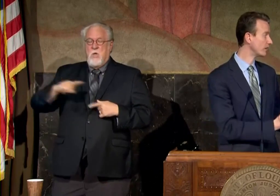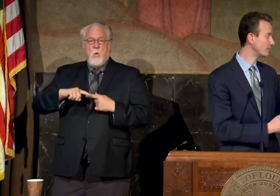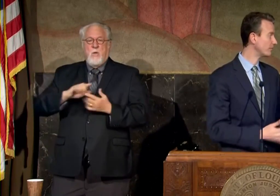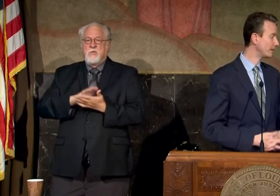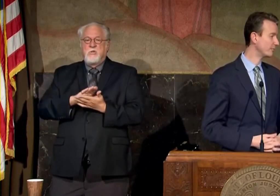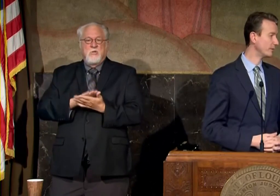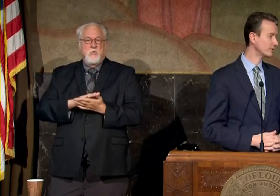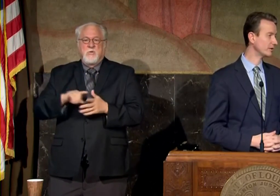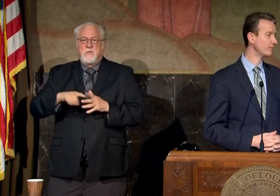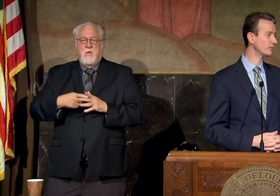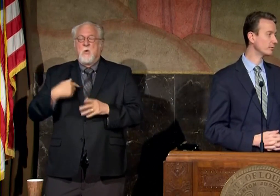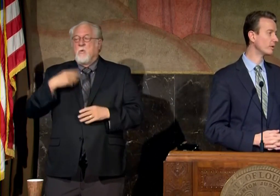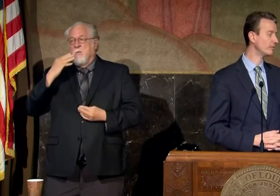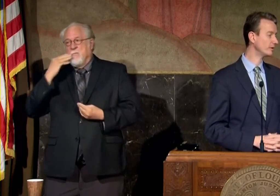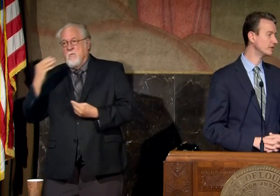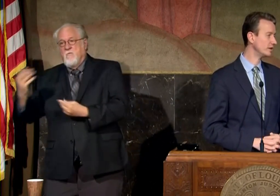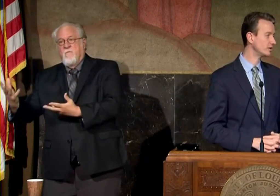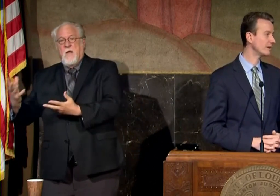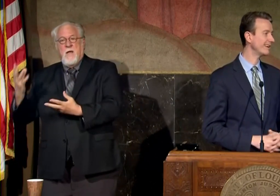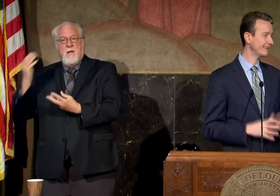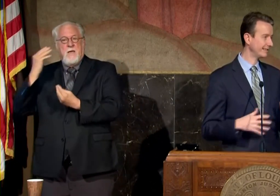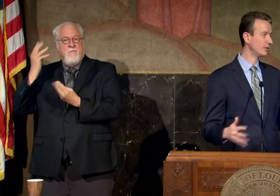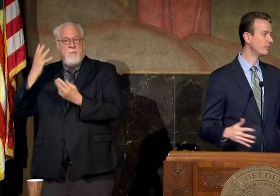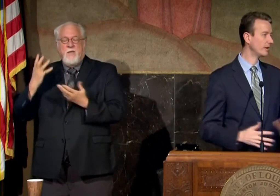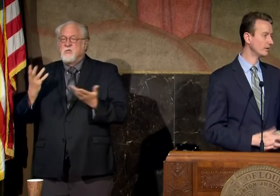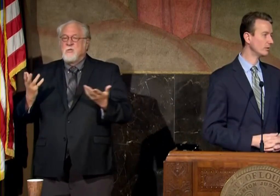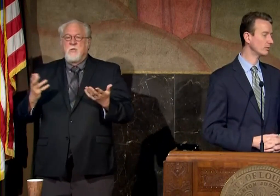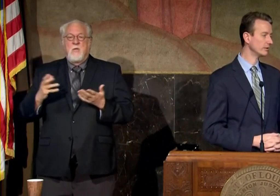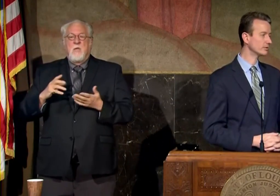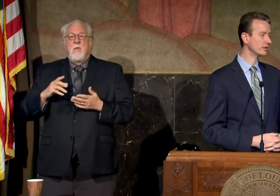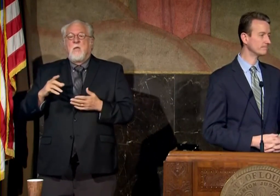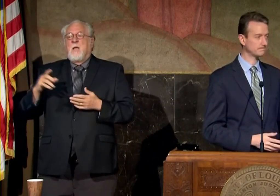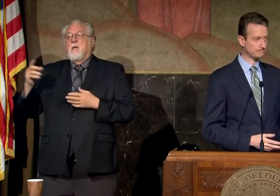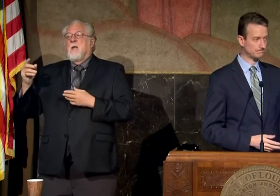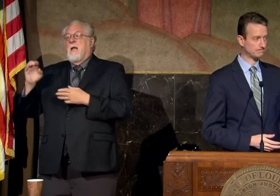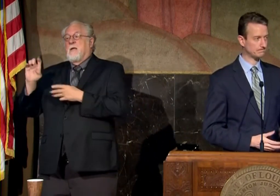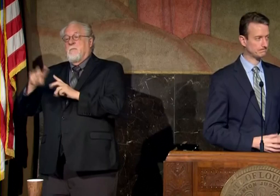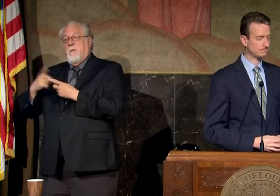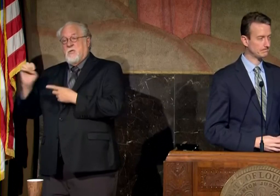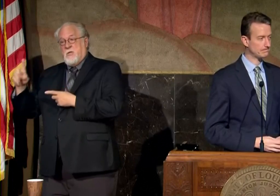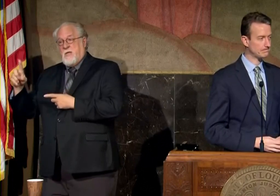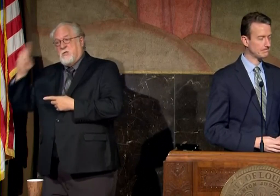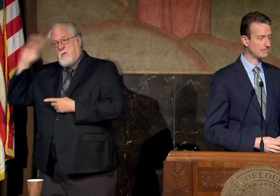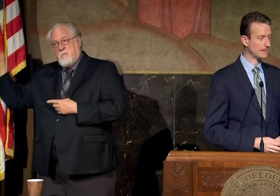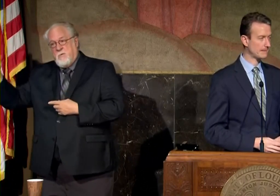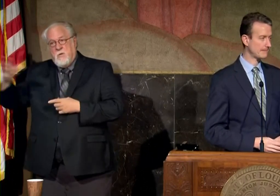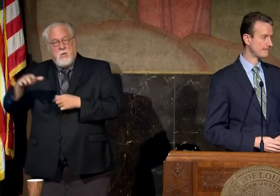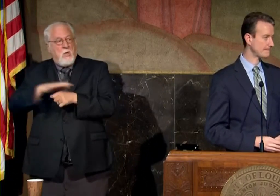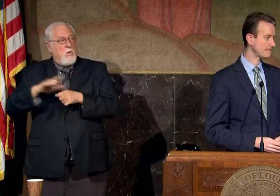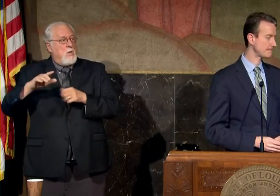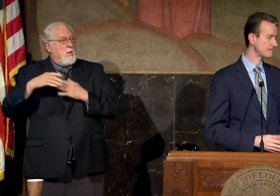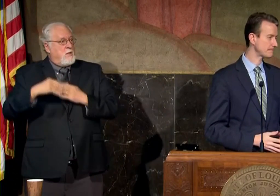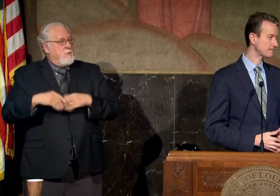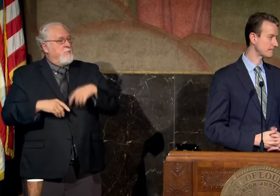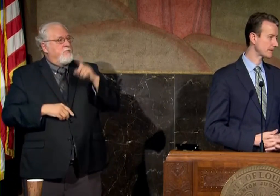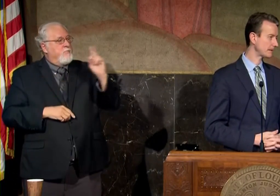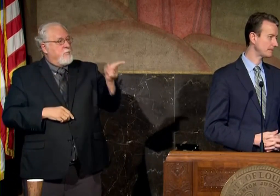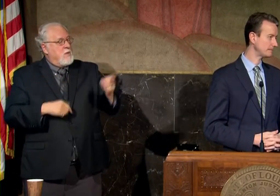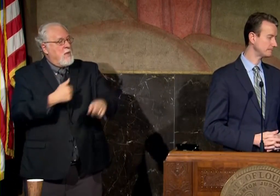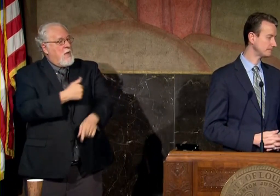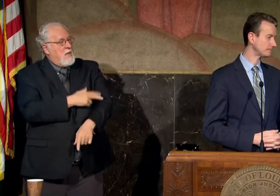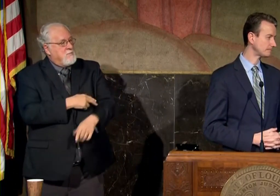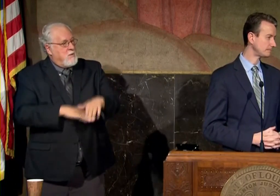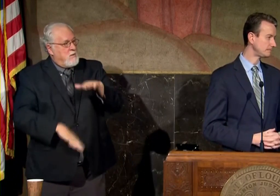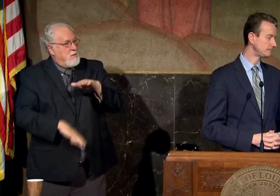not we're trying to provide information the governor and the department of education that they're providing a local leadership on the subject of hospital capacity